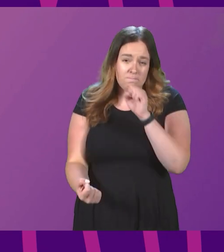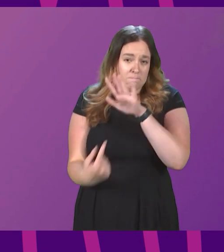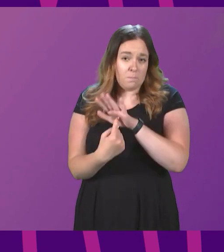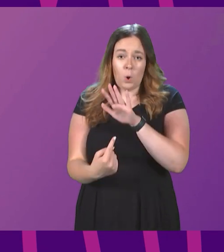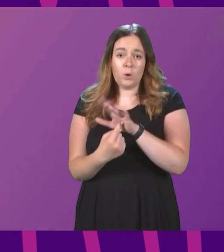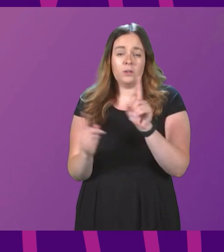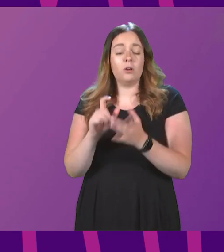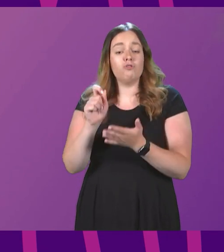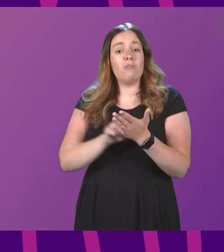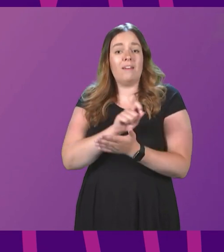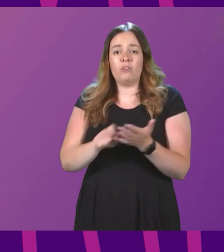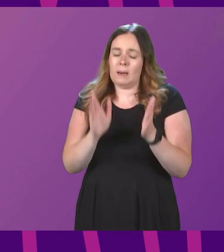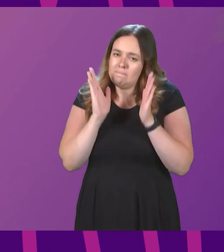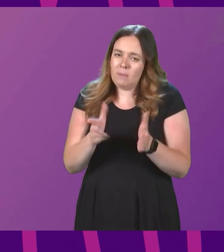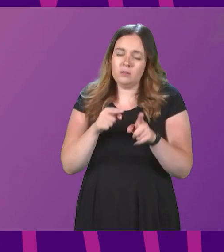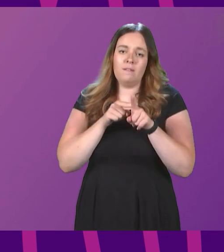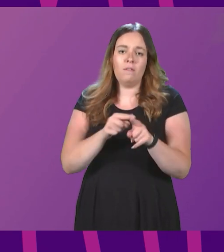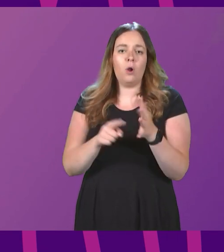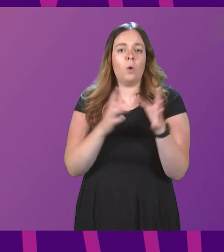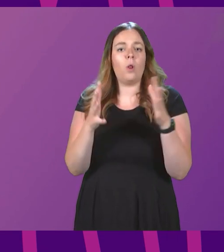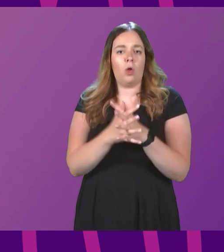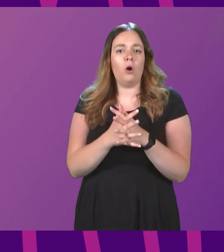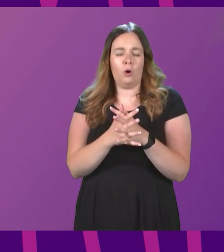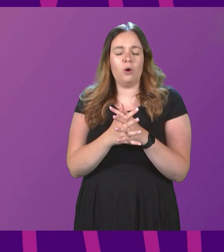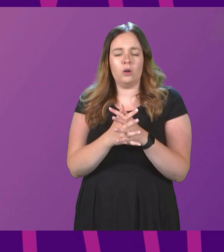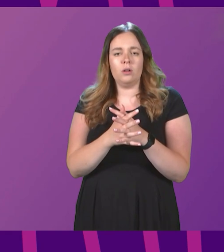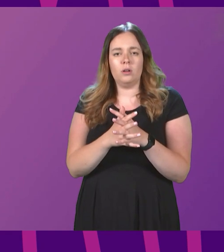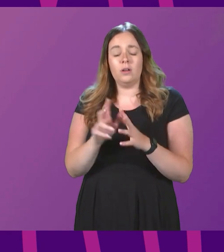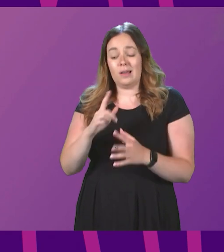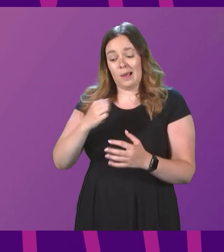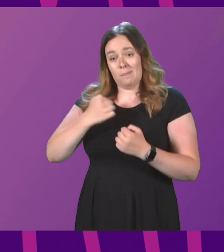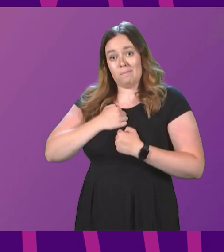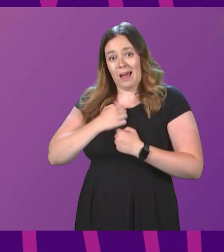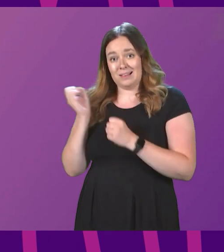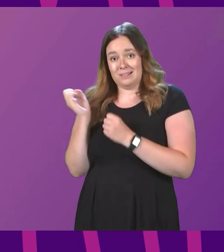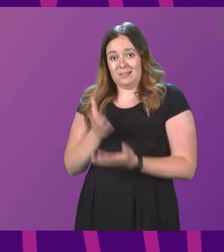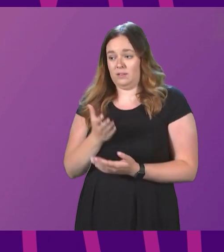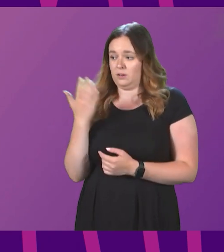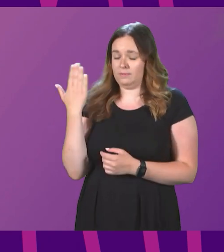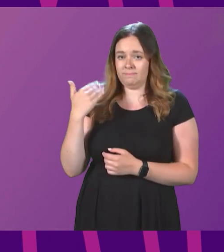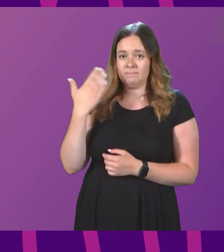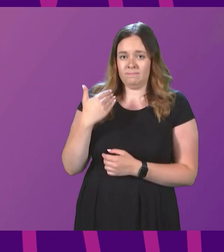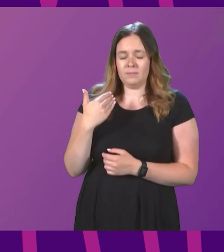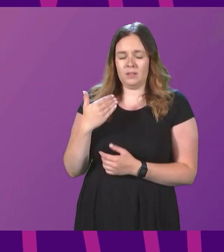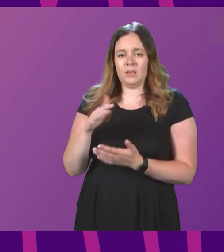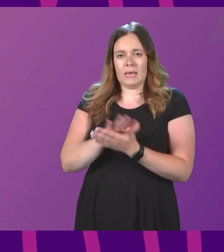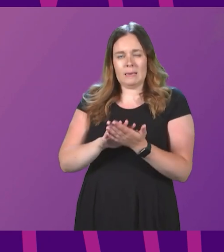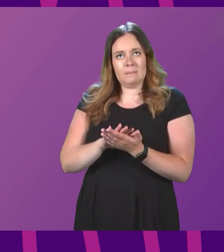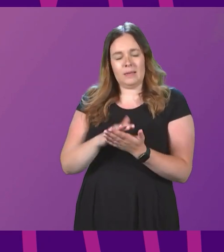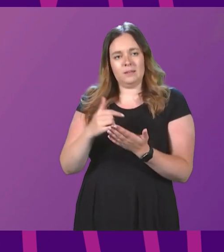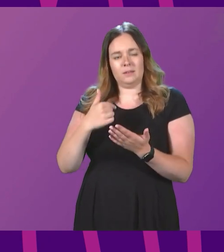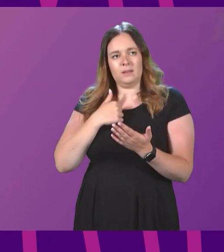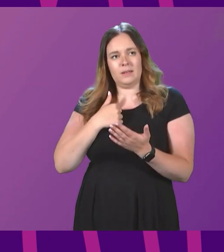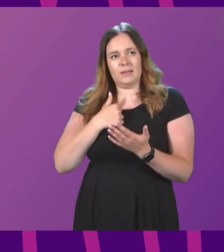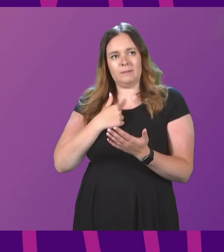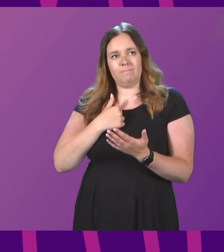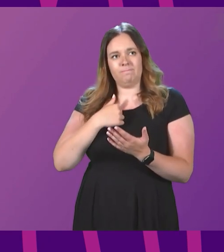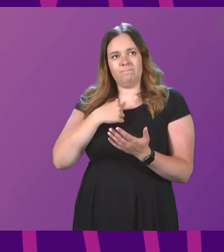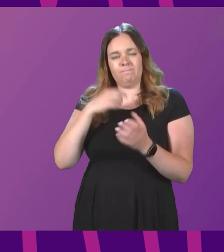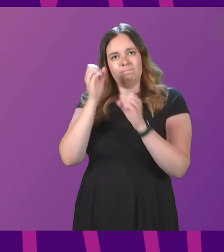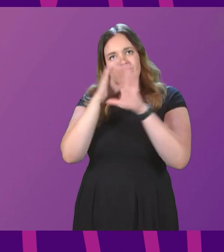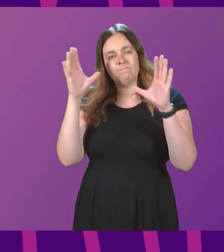referendum must be lawful. But my deliberations in recent times have led me to this further conclusion.